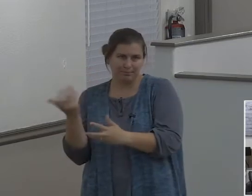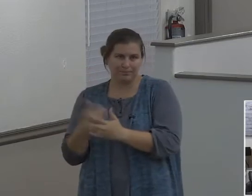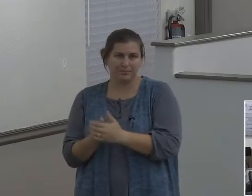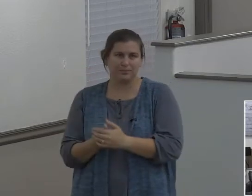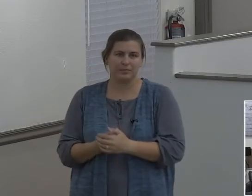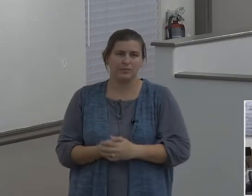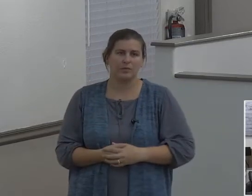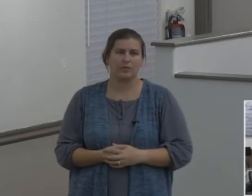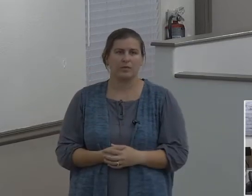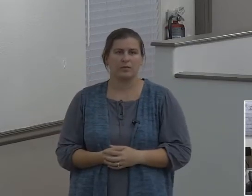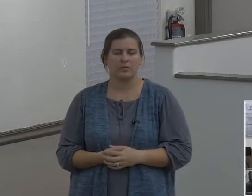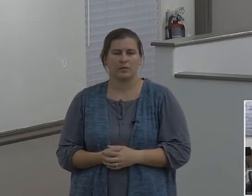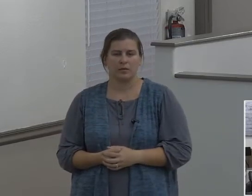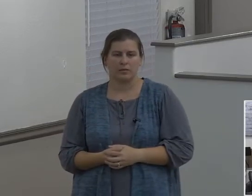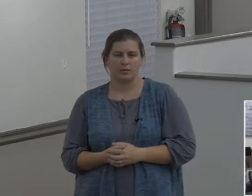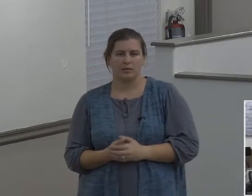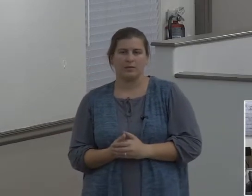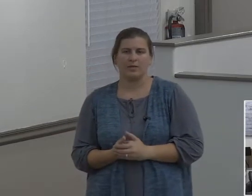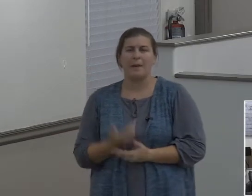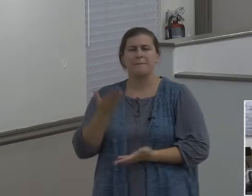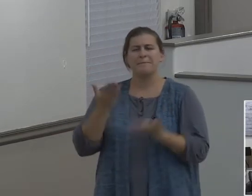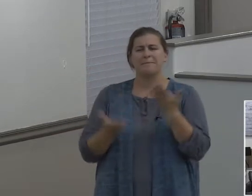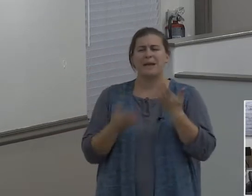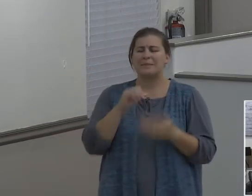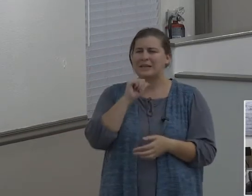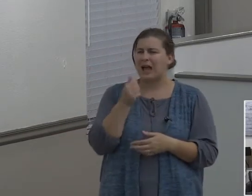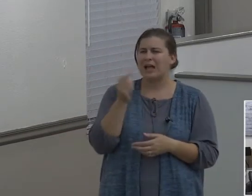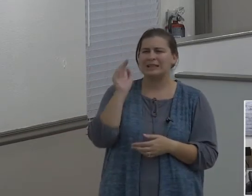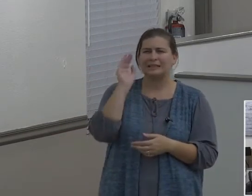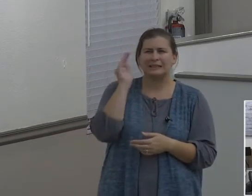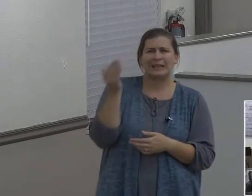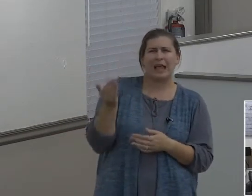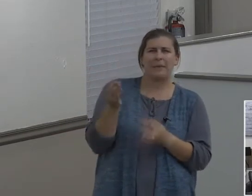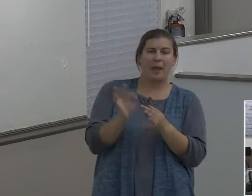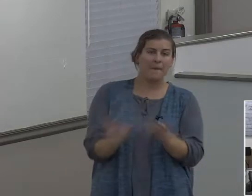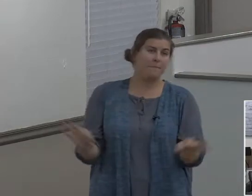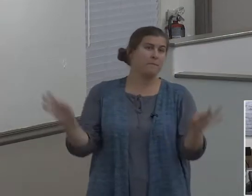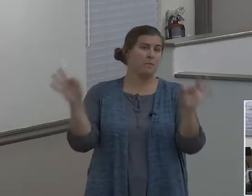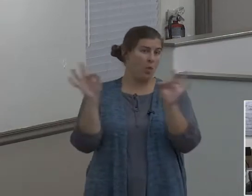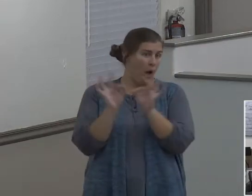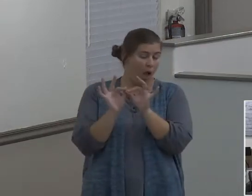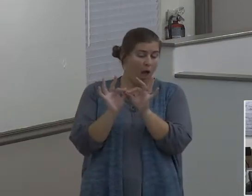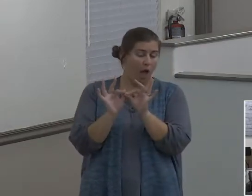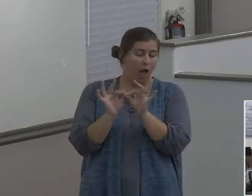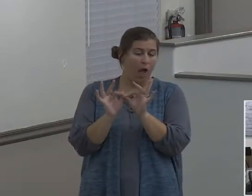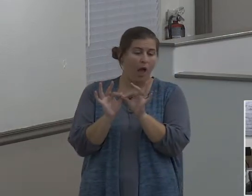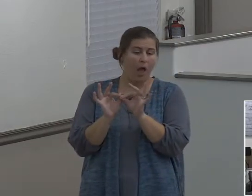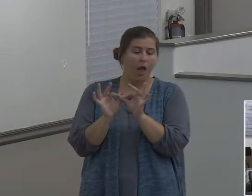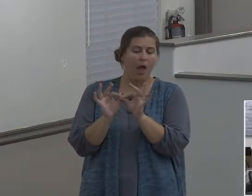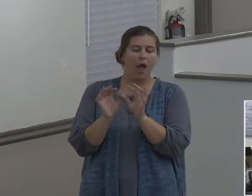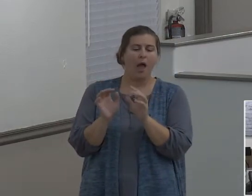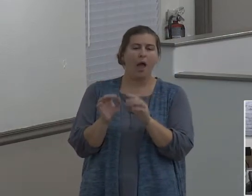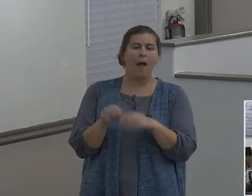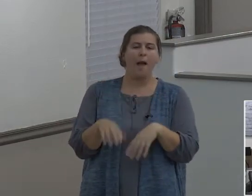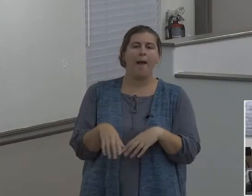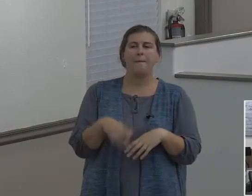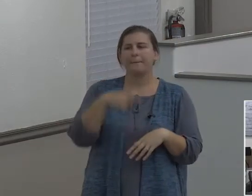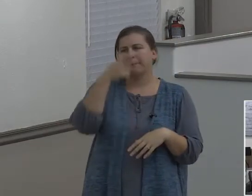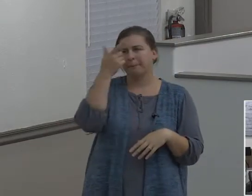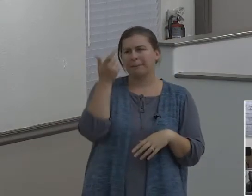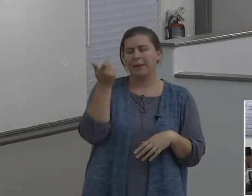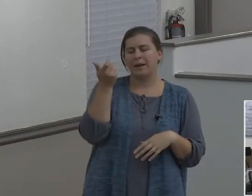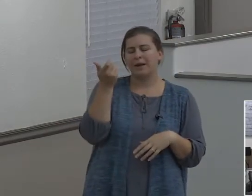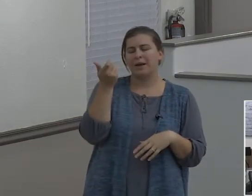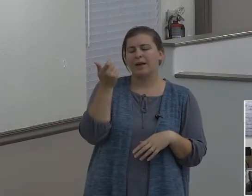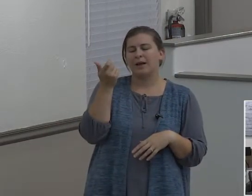And it may not seem very important because sometimes, you we may have been under the mistaken impression that Lot was very young, but it really does matter,